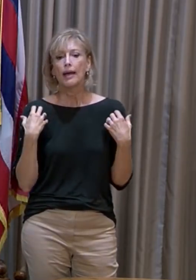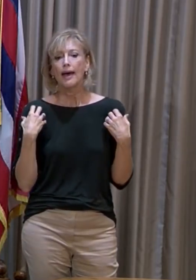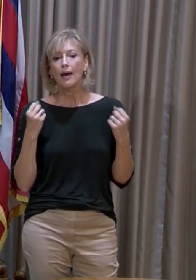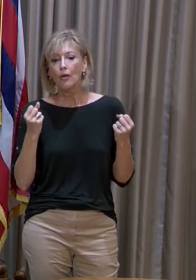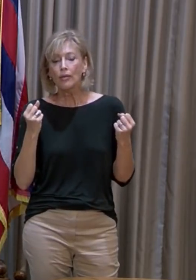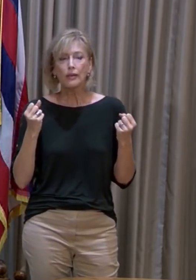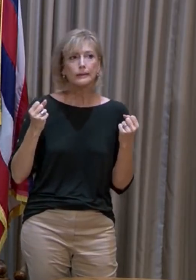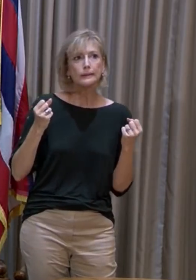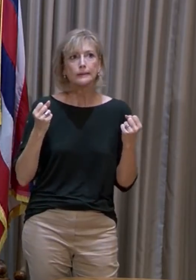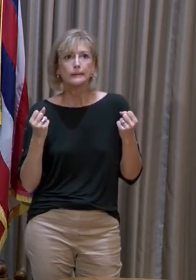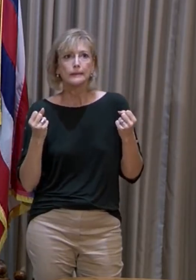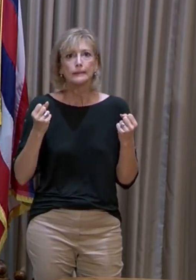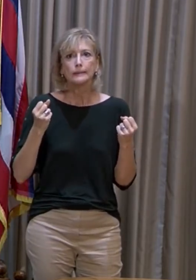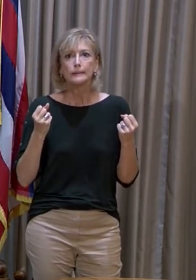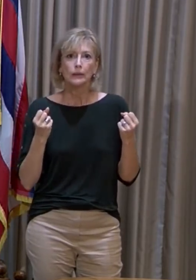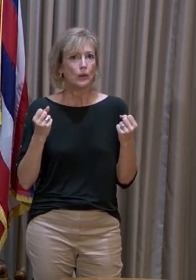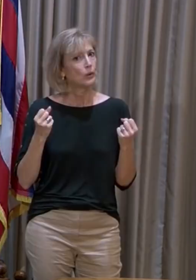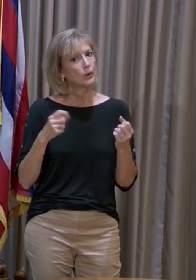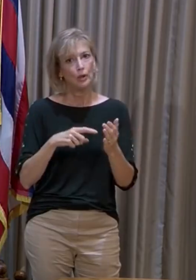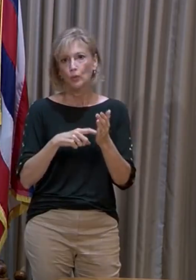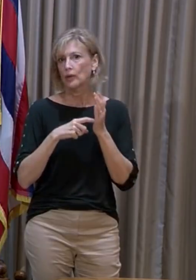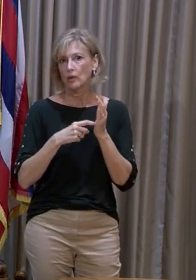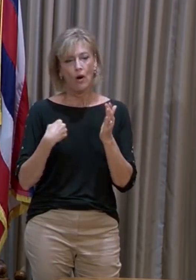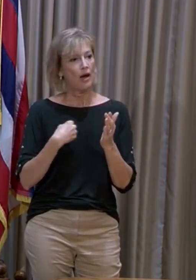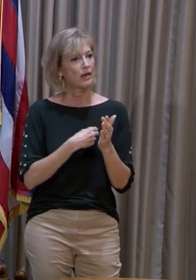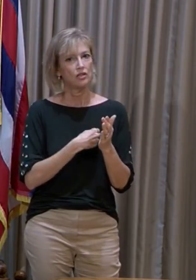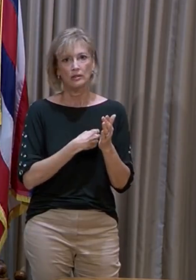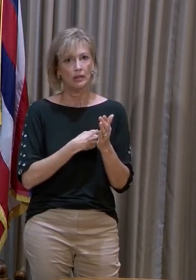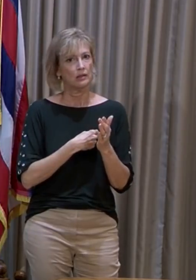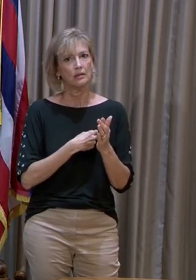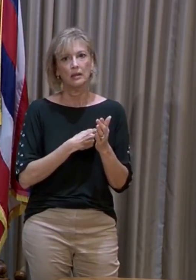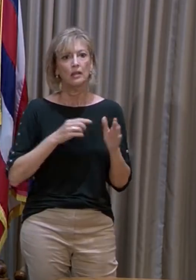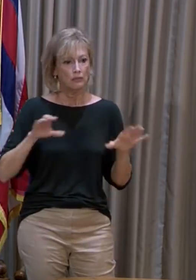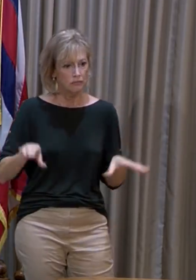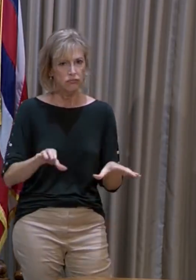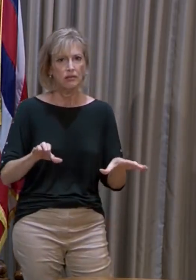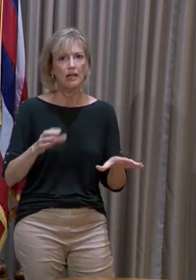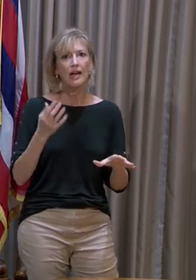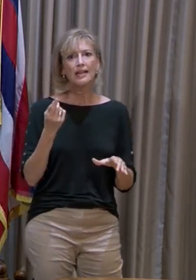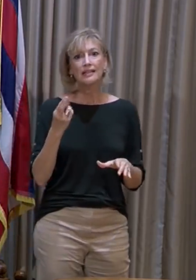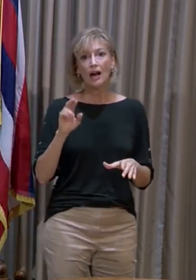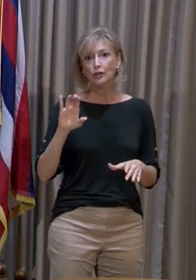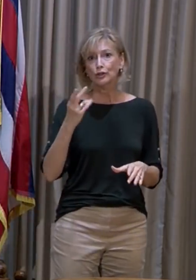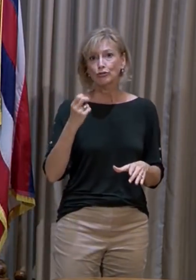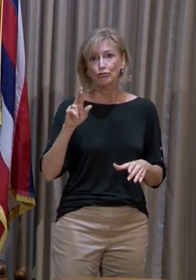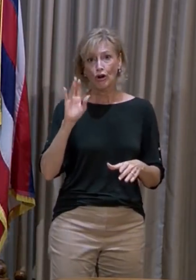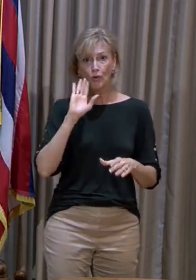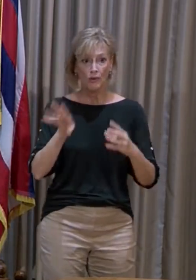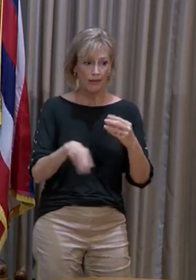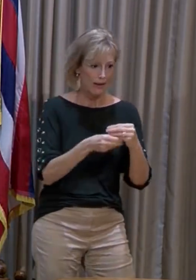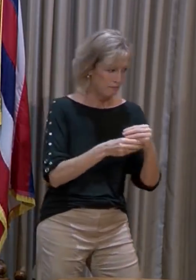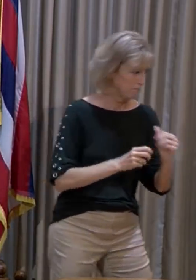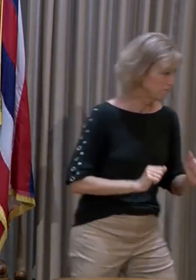condition of our community requires us to take action. And I think Dr. Char is going to add.